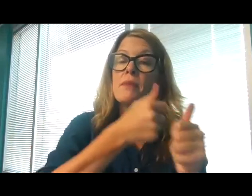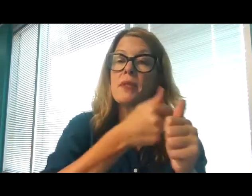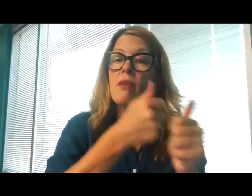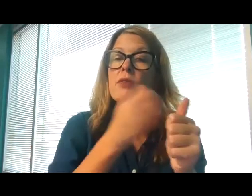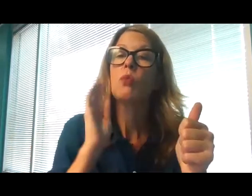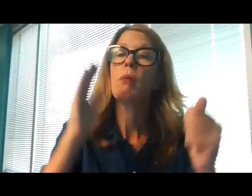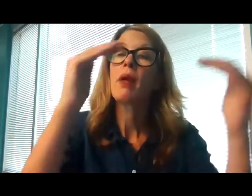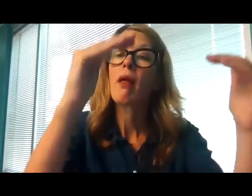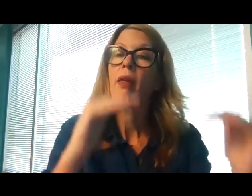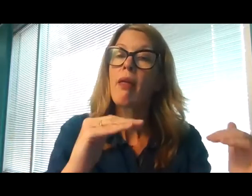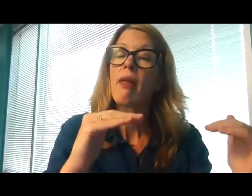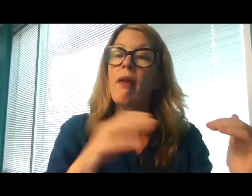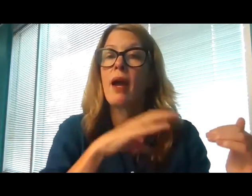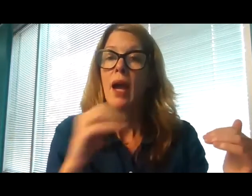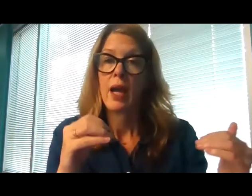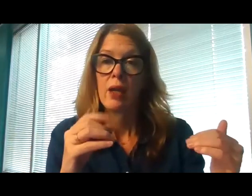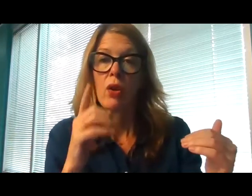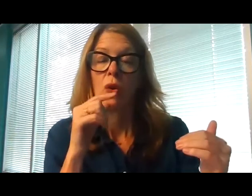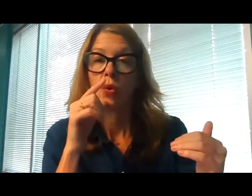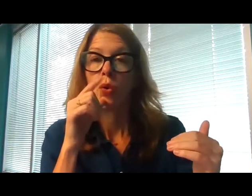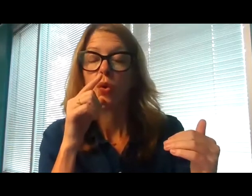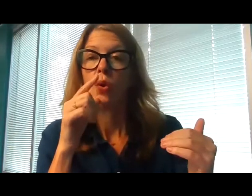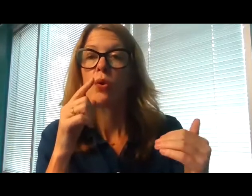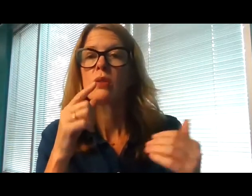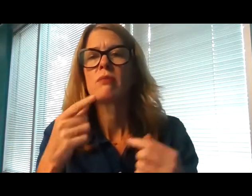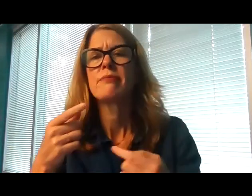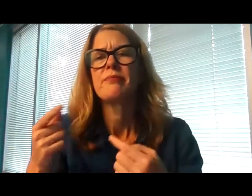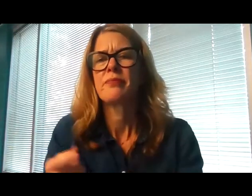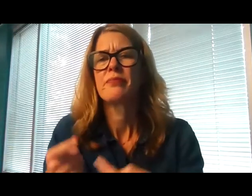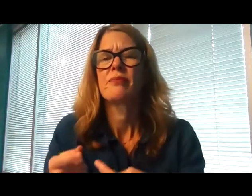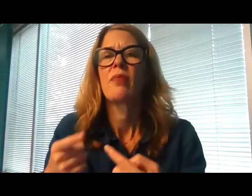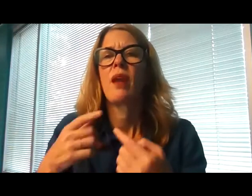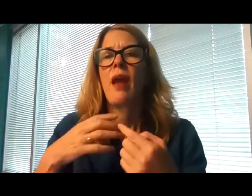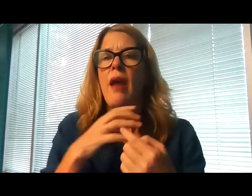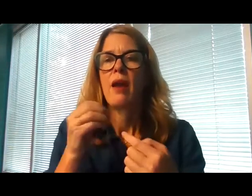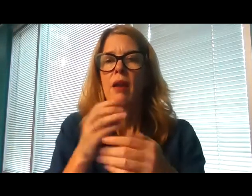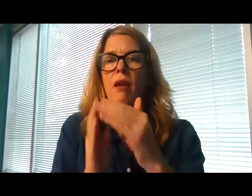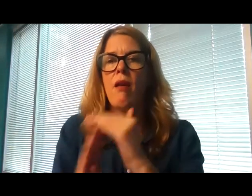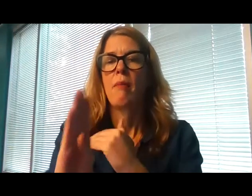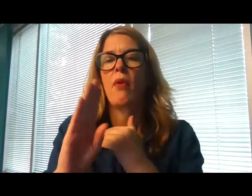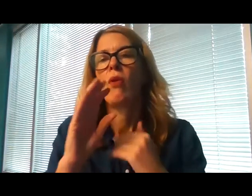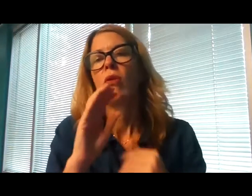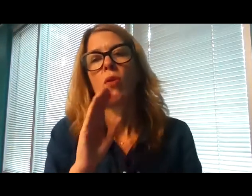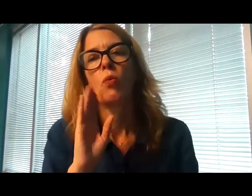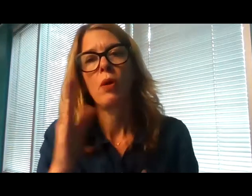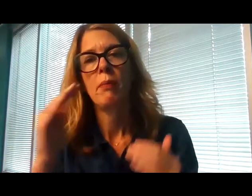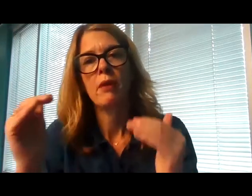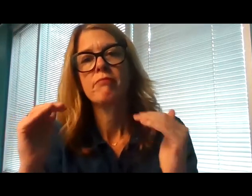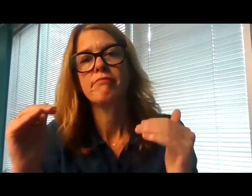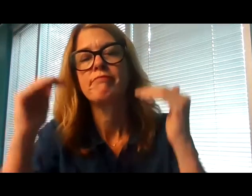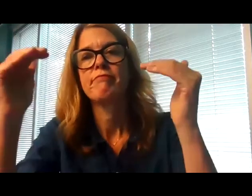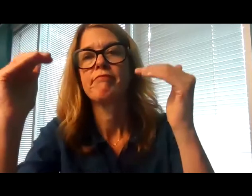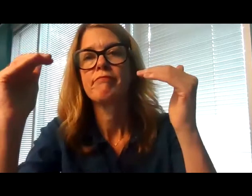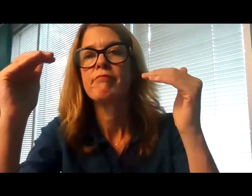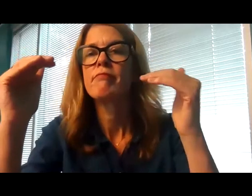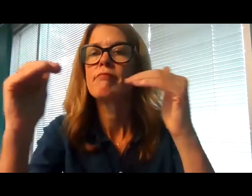and hath exalted the humble and meek. He hath